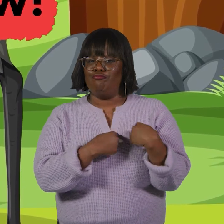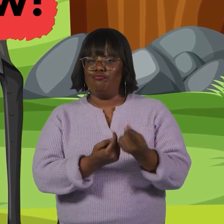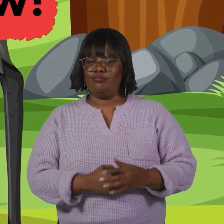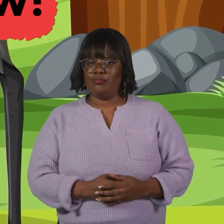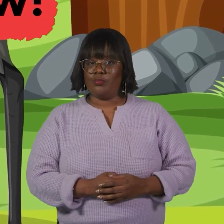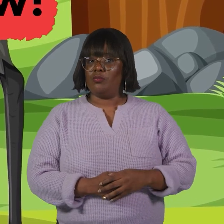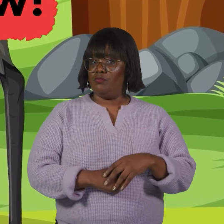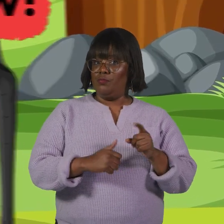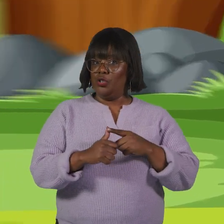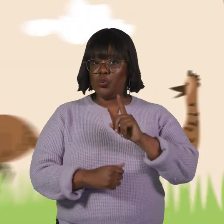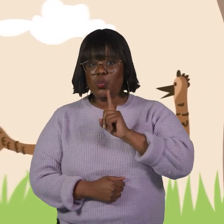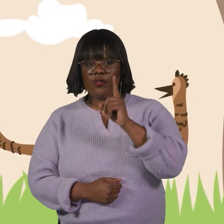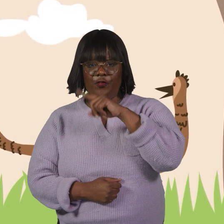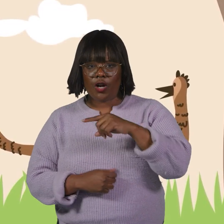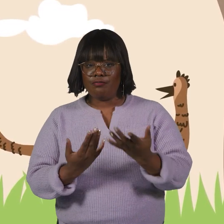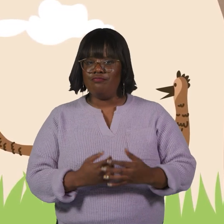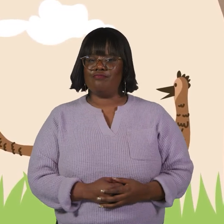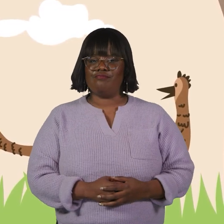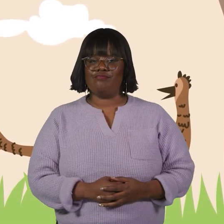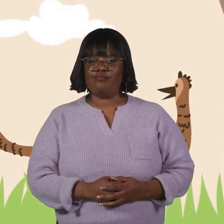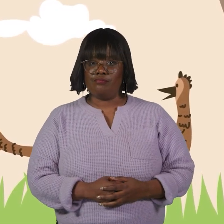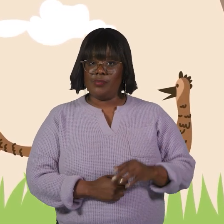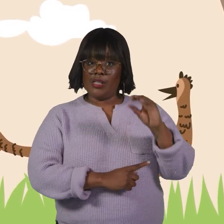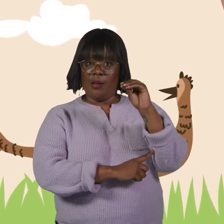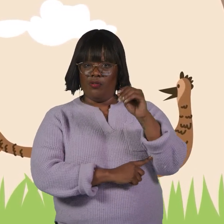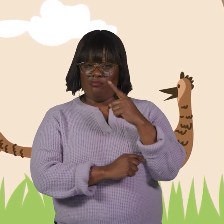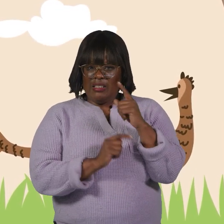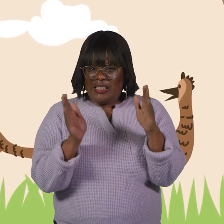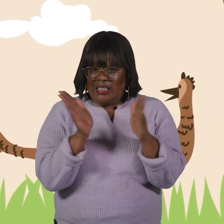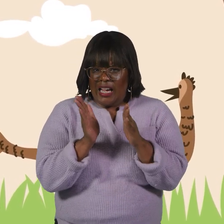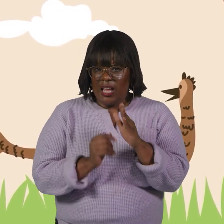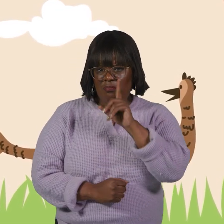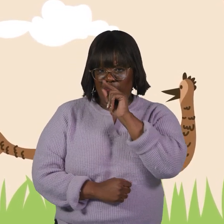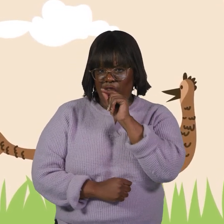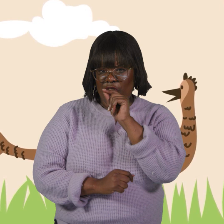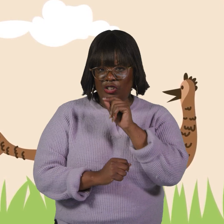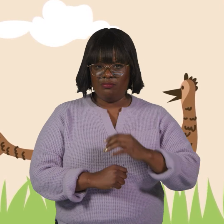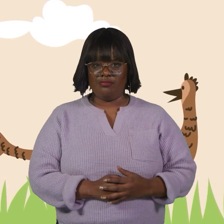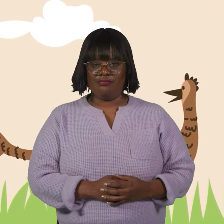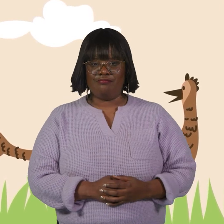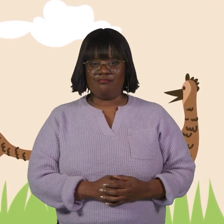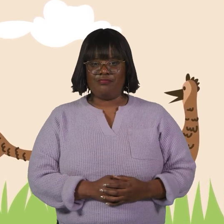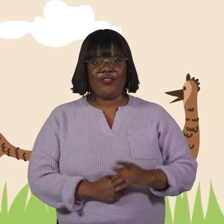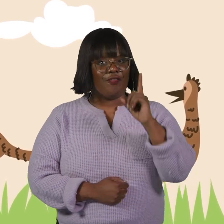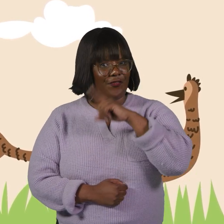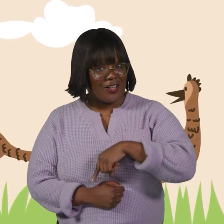1. True or False Emus are very tiny birds. False